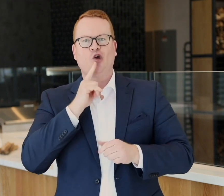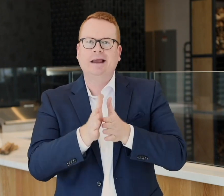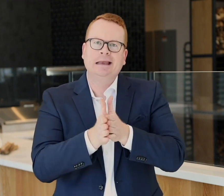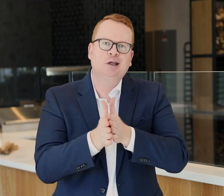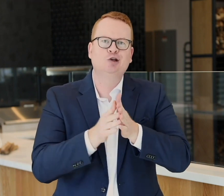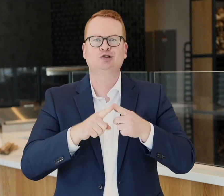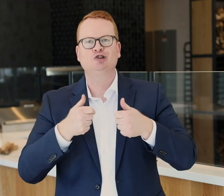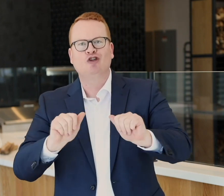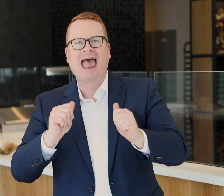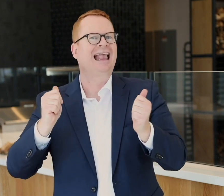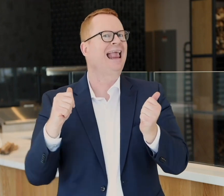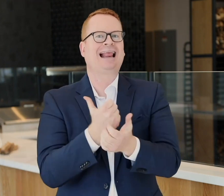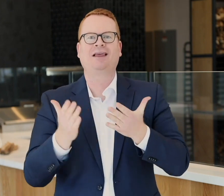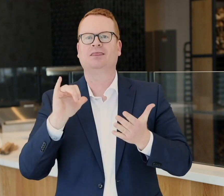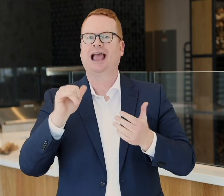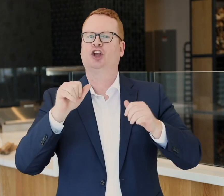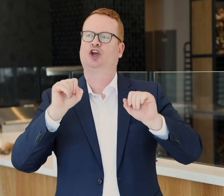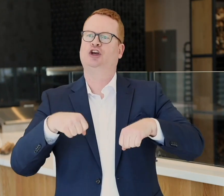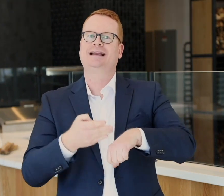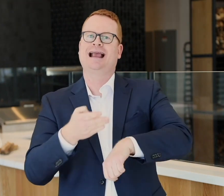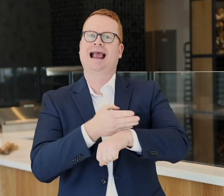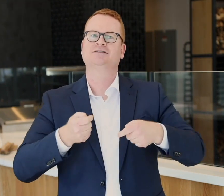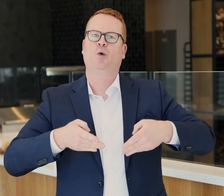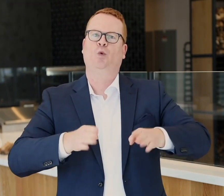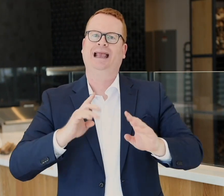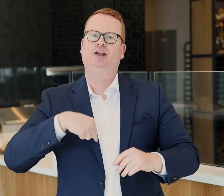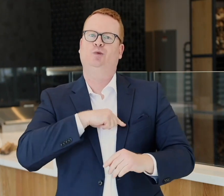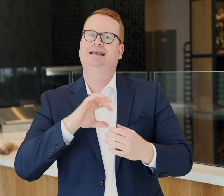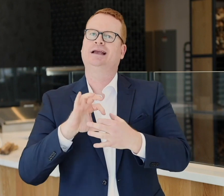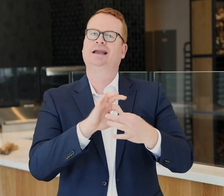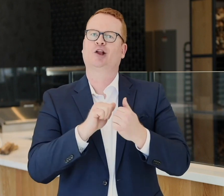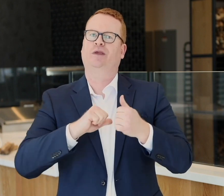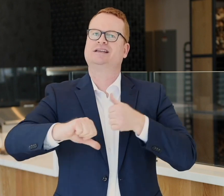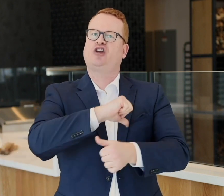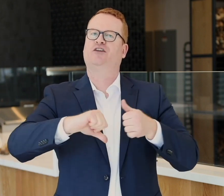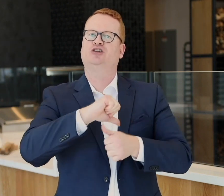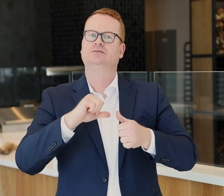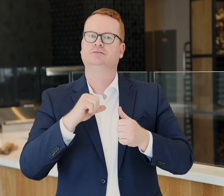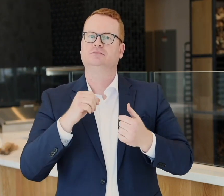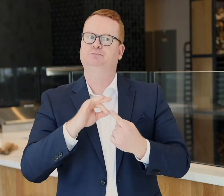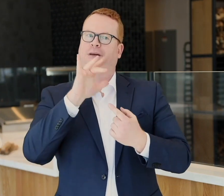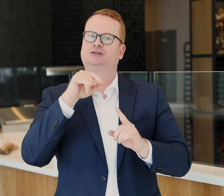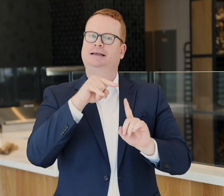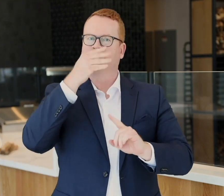We are eager to try out anything that could enhance the way we connect with each other, especially because of existing